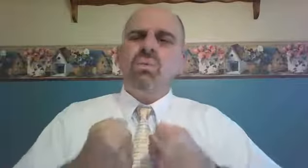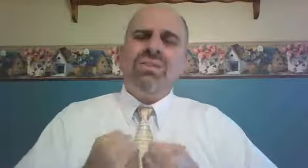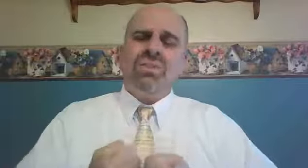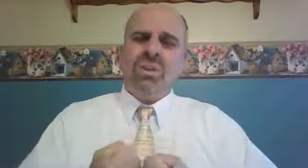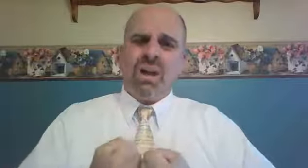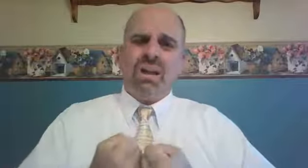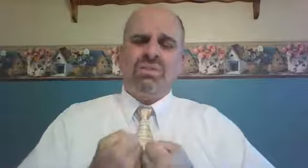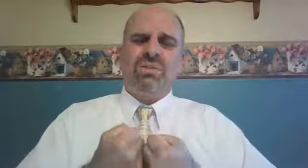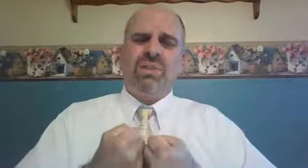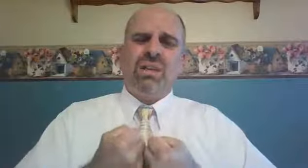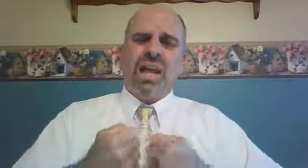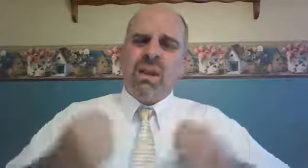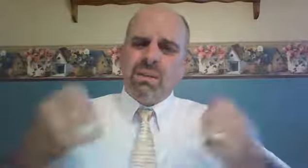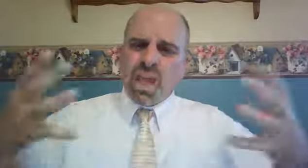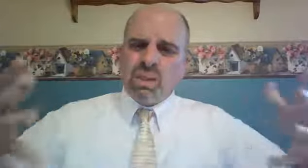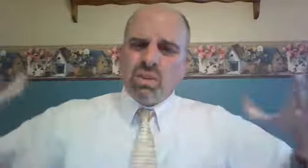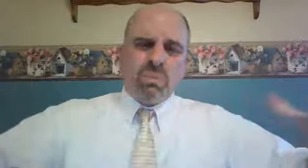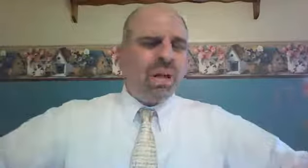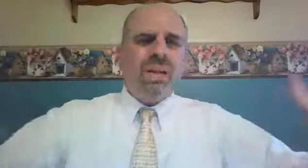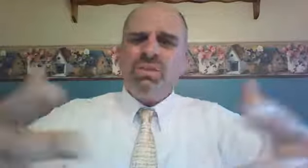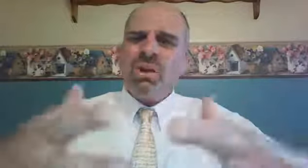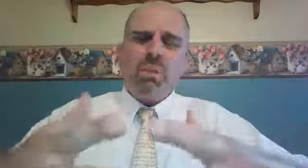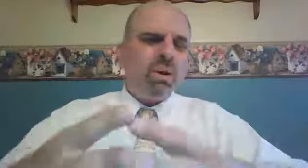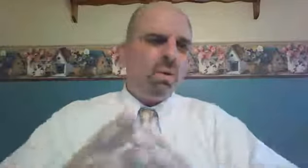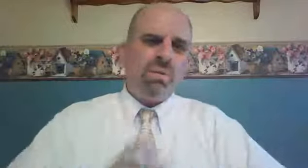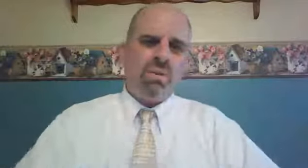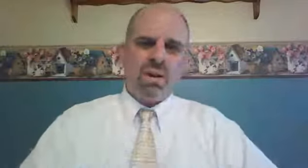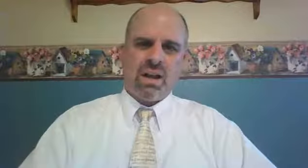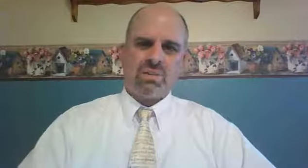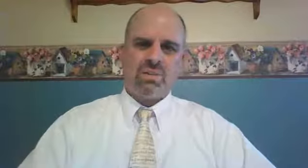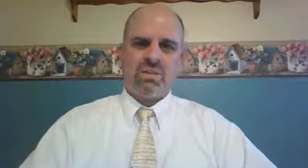rescue us and spread his garment over us.